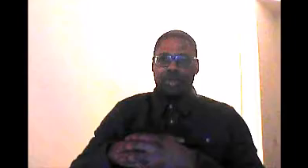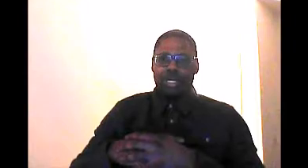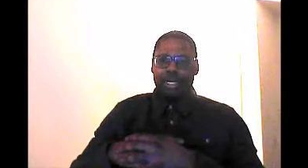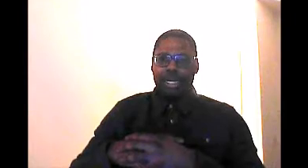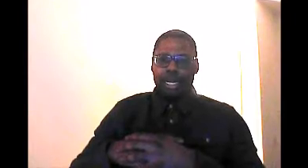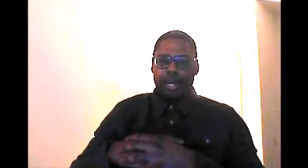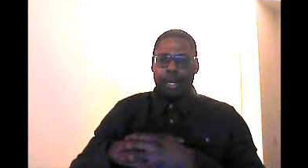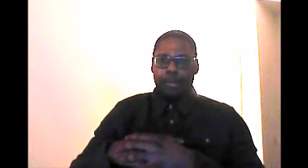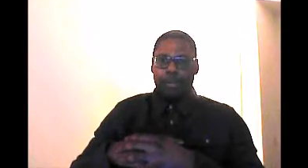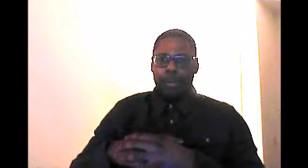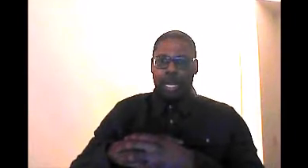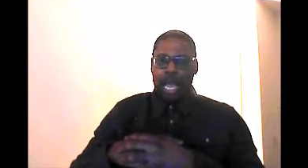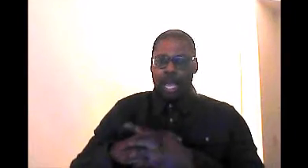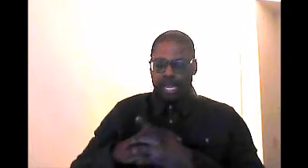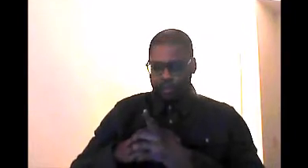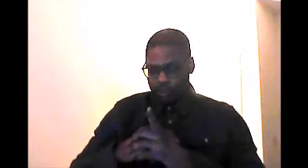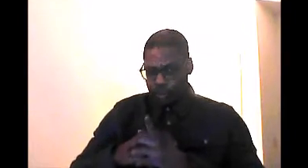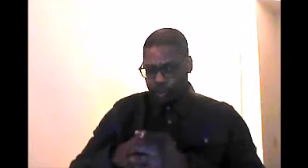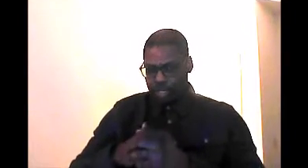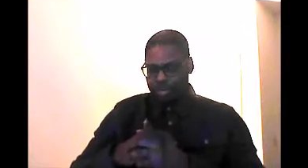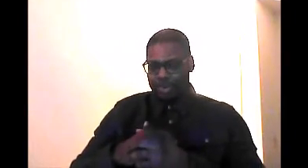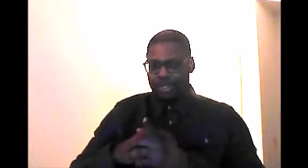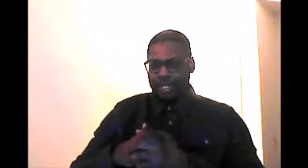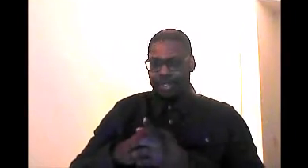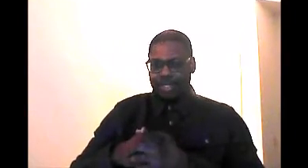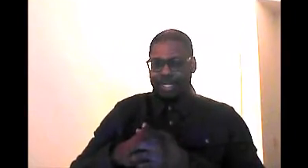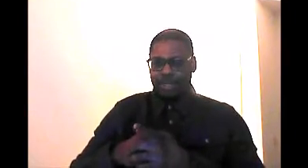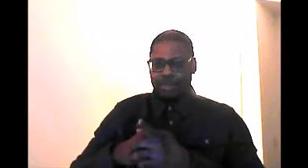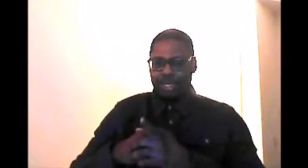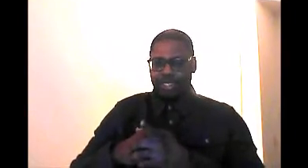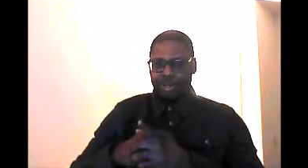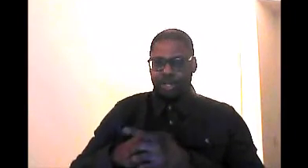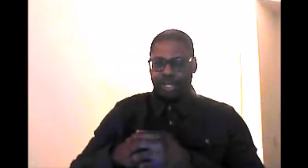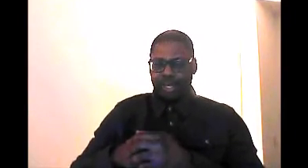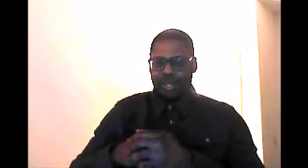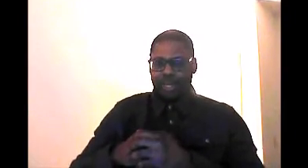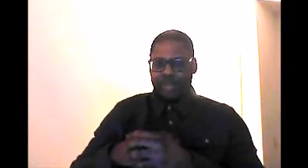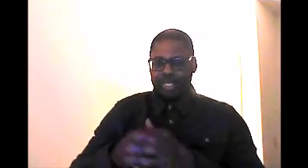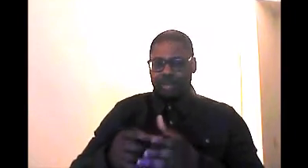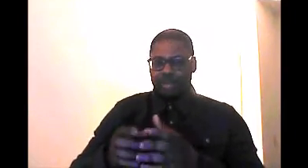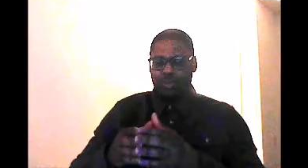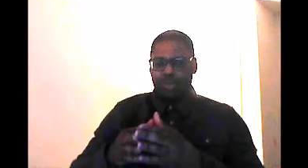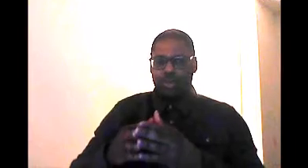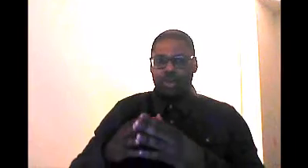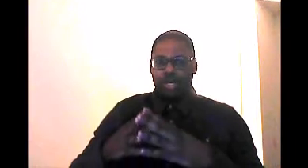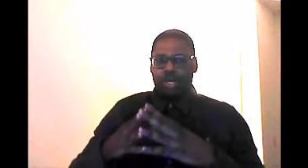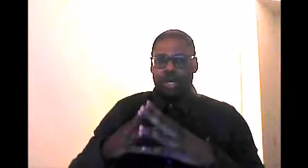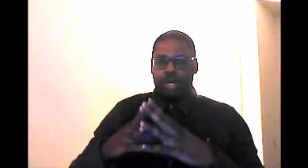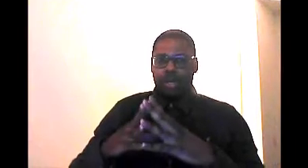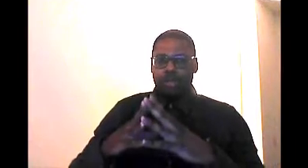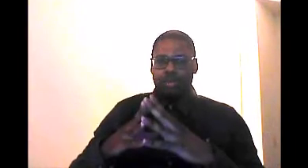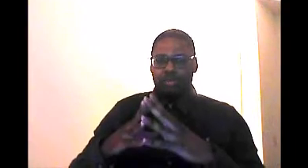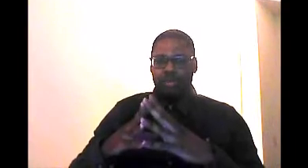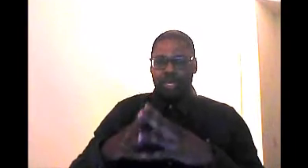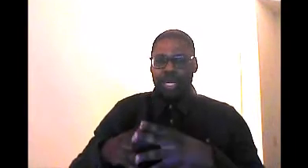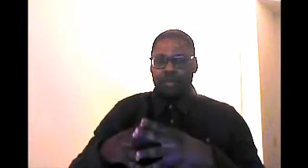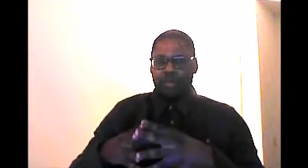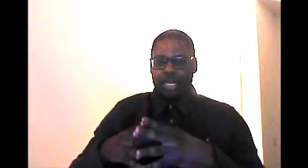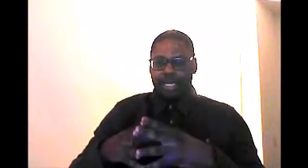feel like if you're the type of person that does get to a place early, if that's an option for you, being careful with